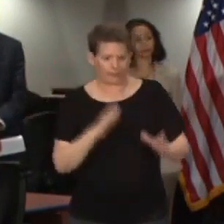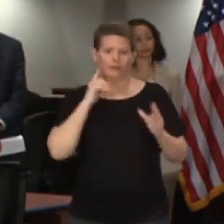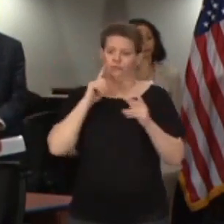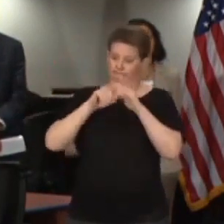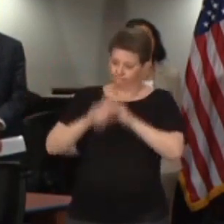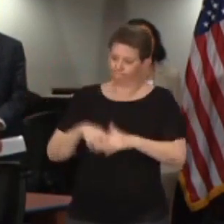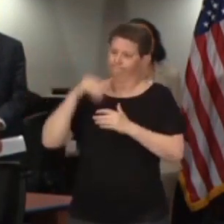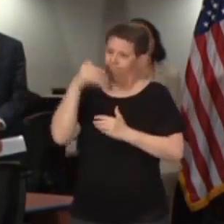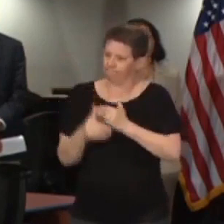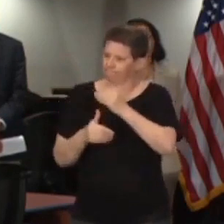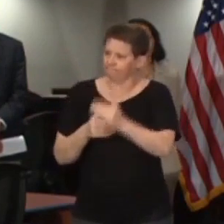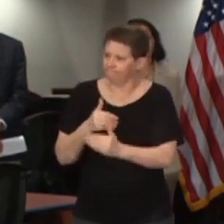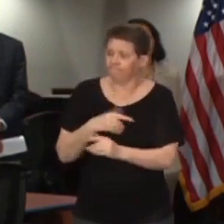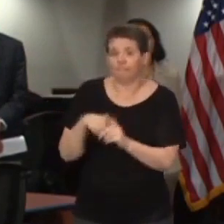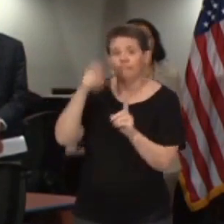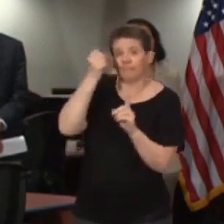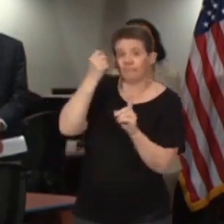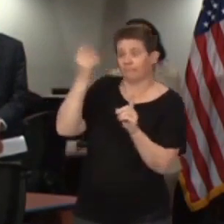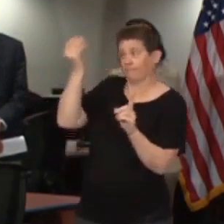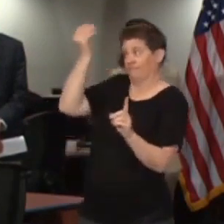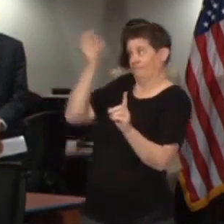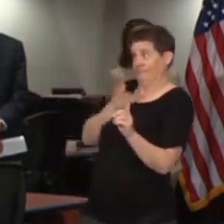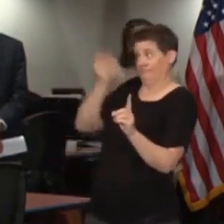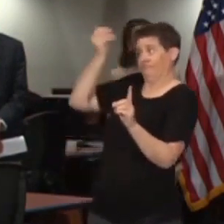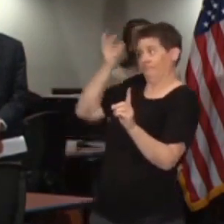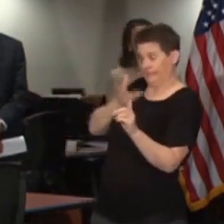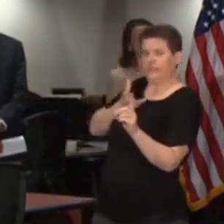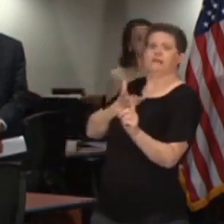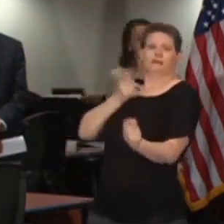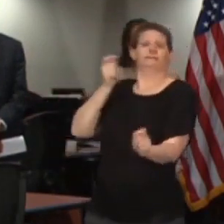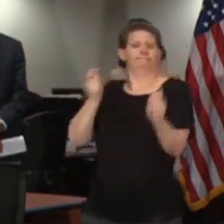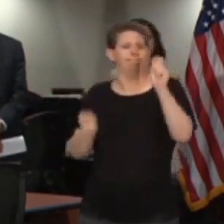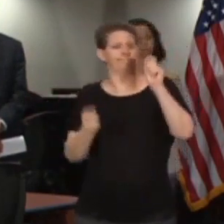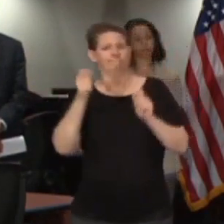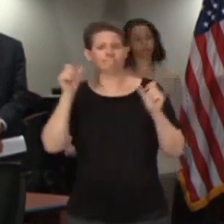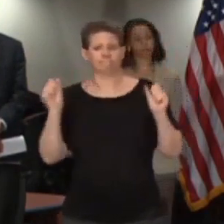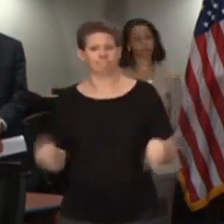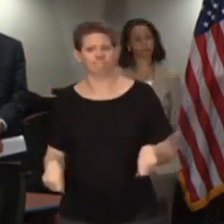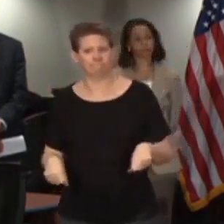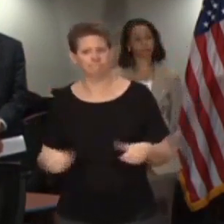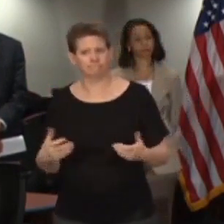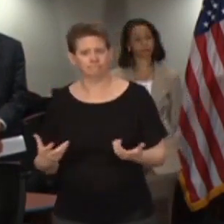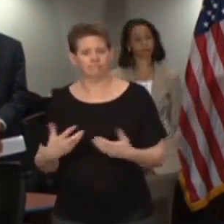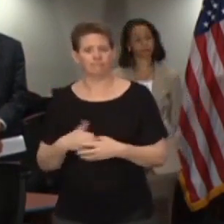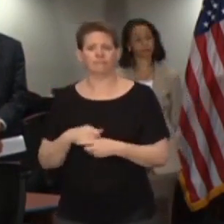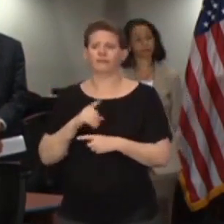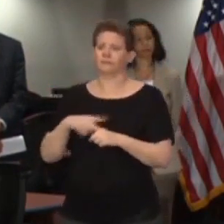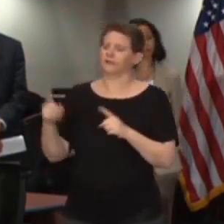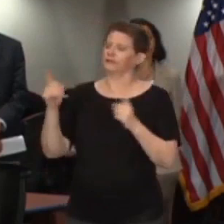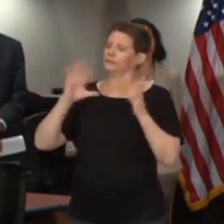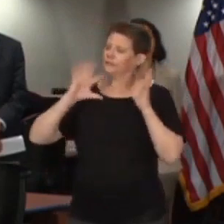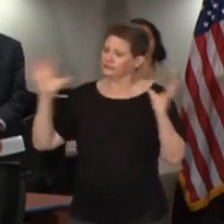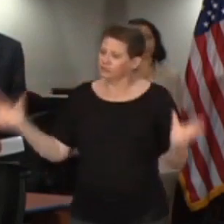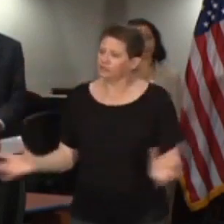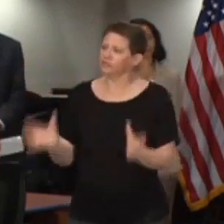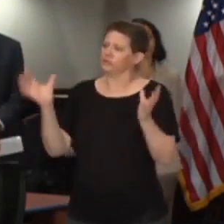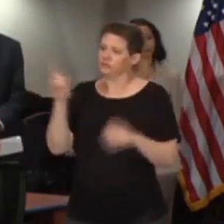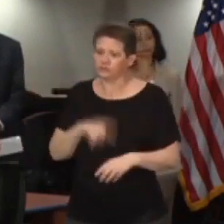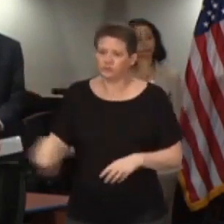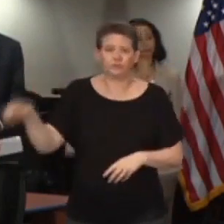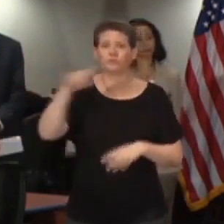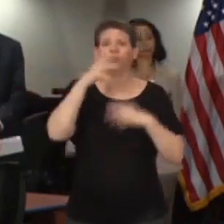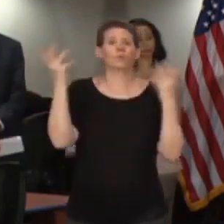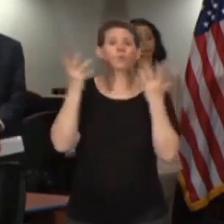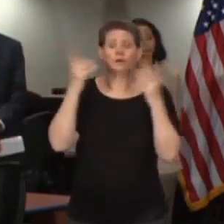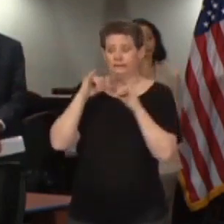of course, by new facts and information coming in to us. But again, we want to urge everyone to stay